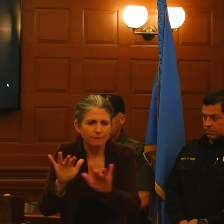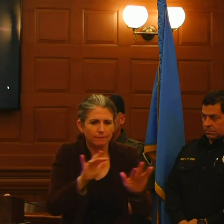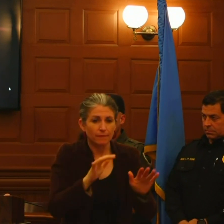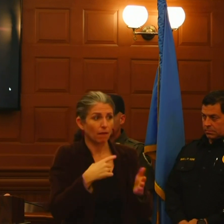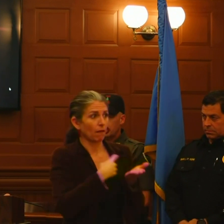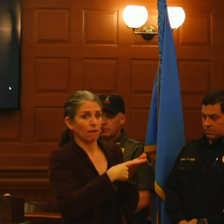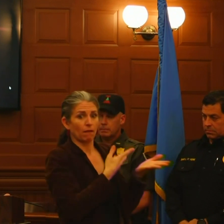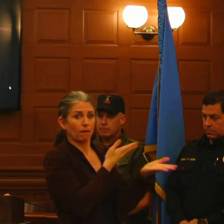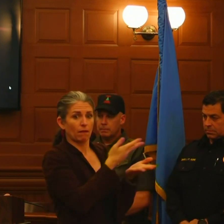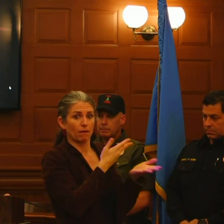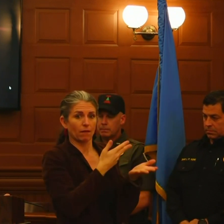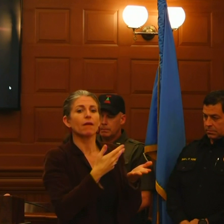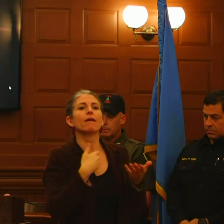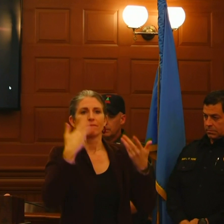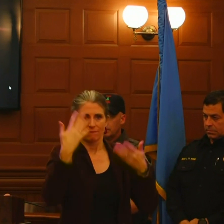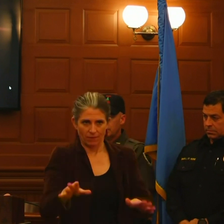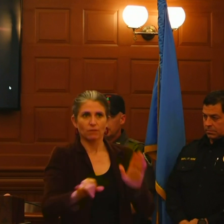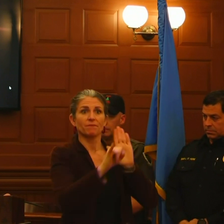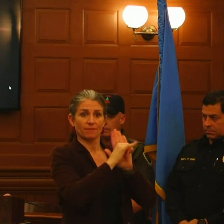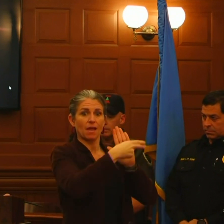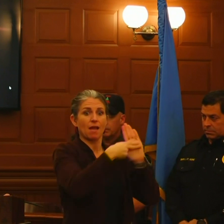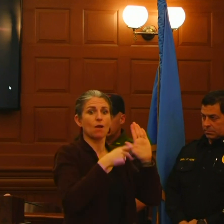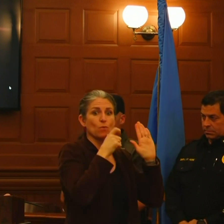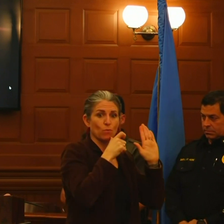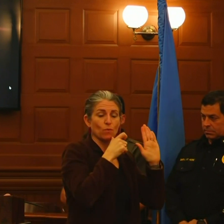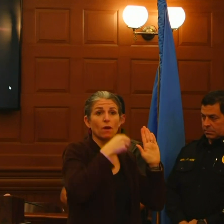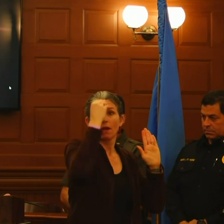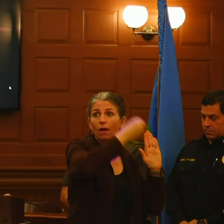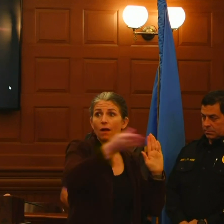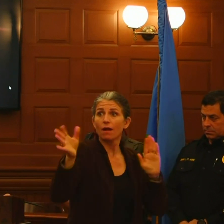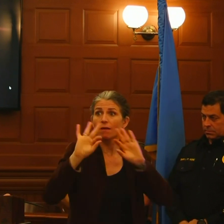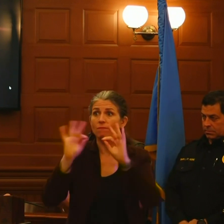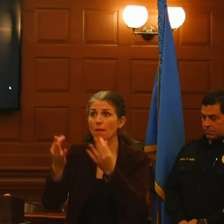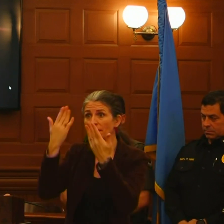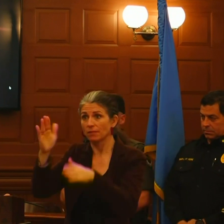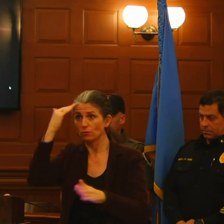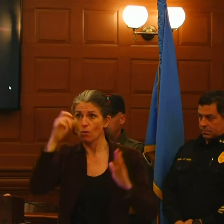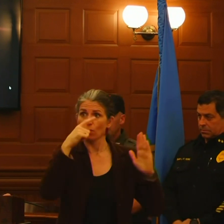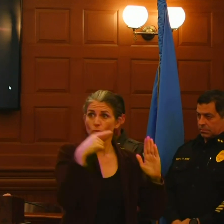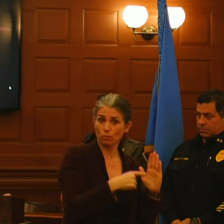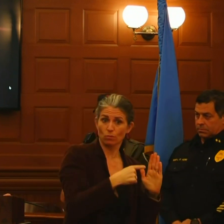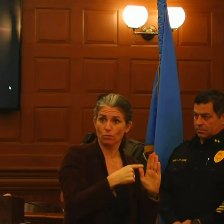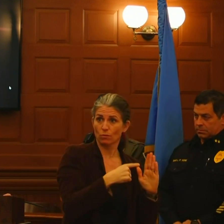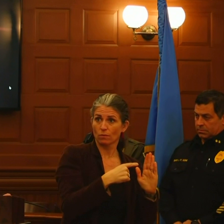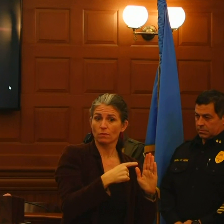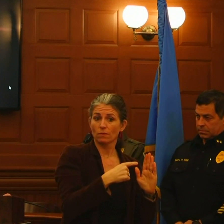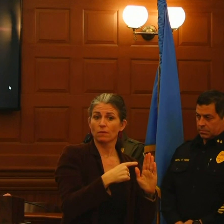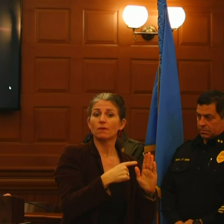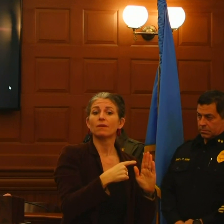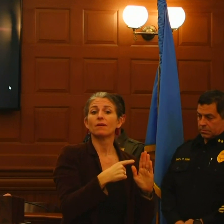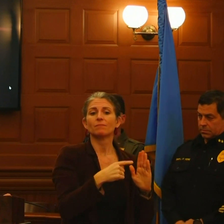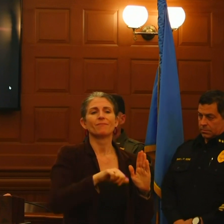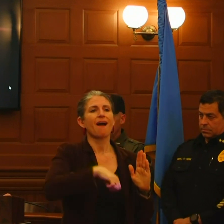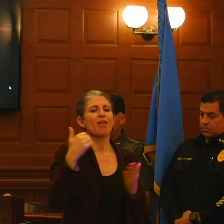and family members that had been notified. It's also a separate list that involved family advocacy and whether or not they had been plugged into that.